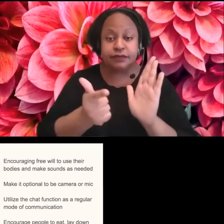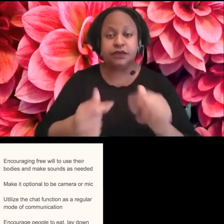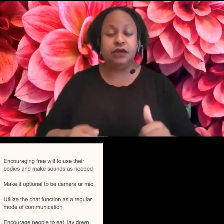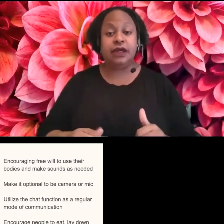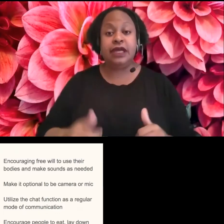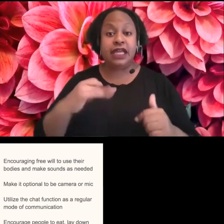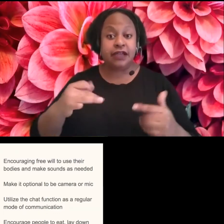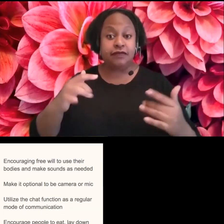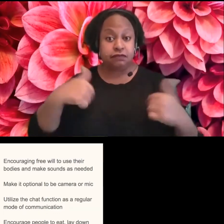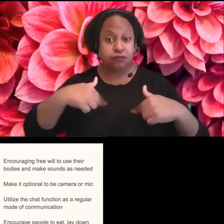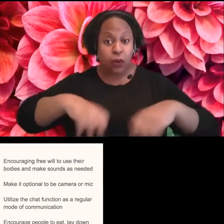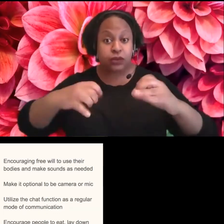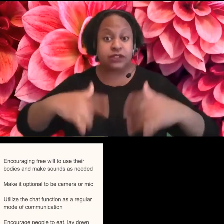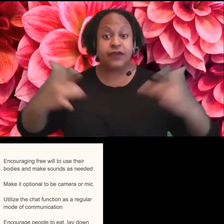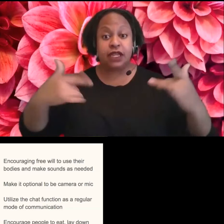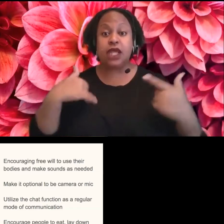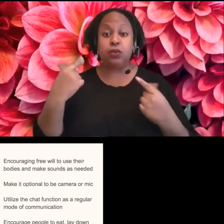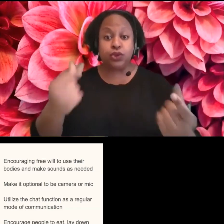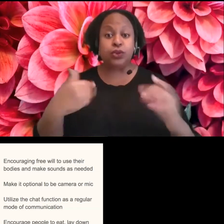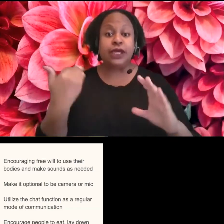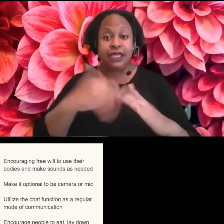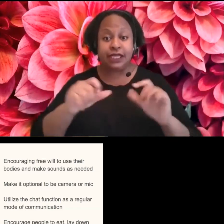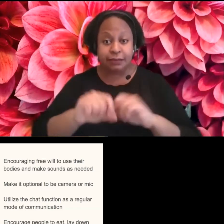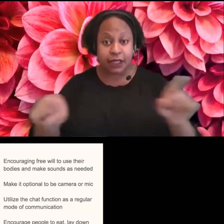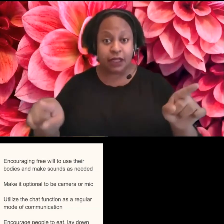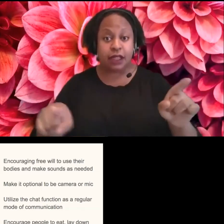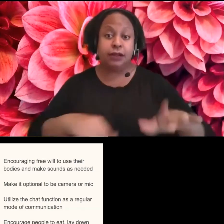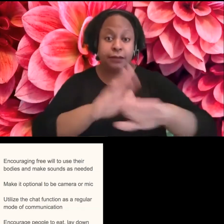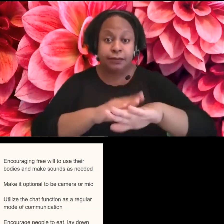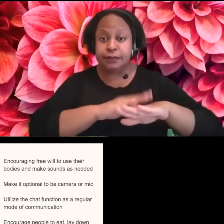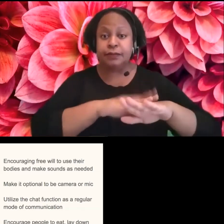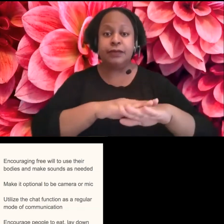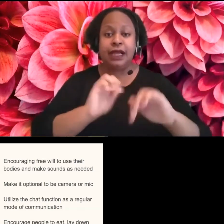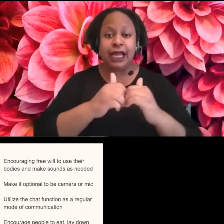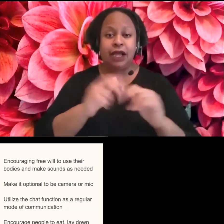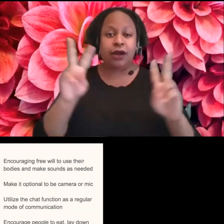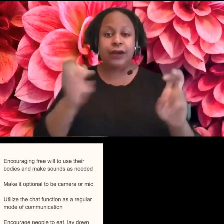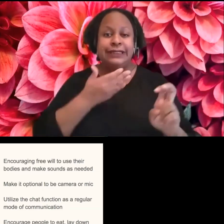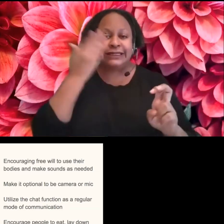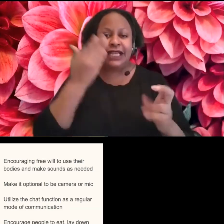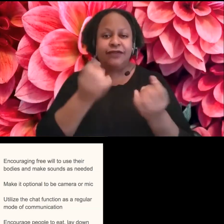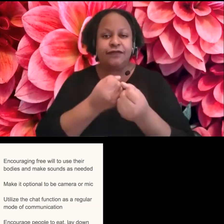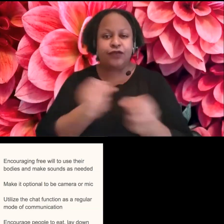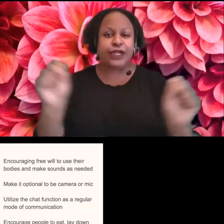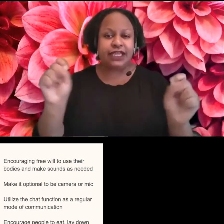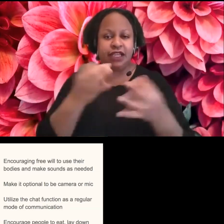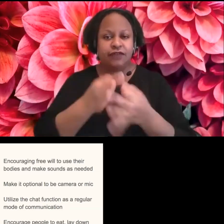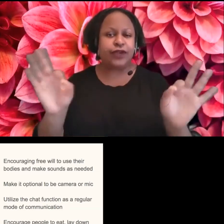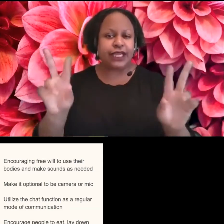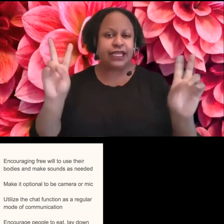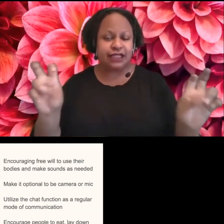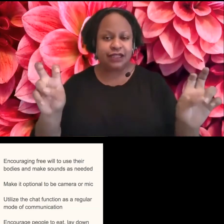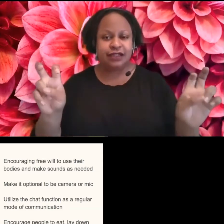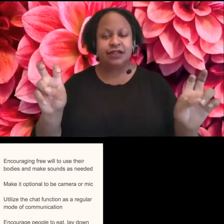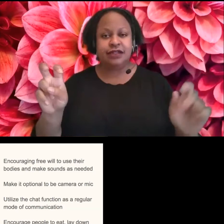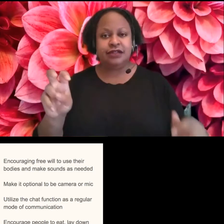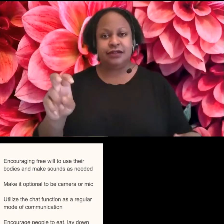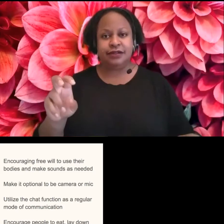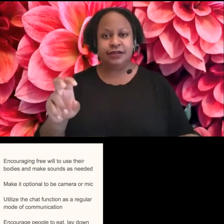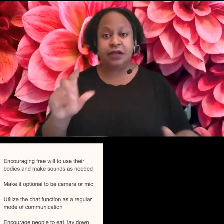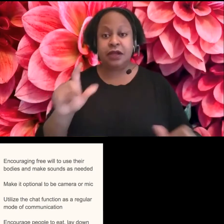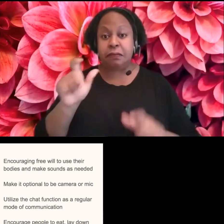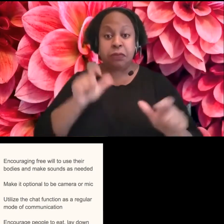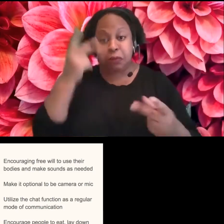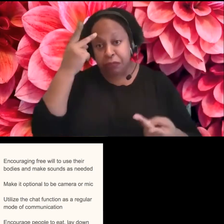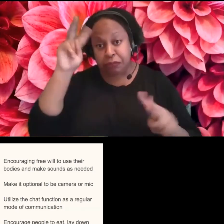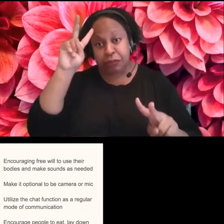beforehand illustrating, like, here's a guide on how to be scent free, because a lot of people don't realize that being scent free is more than just not wearing